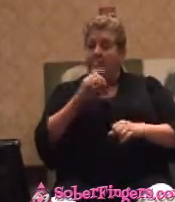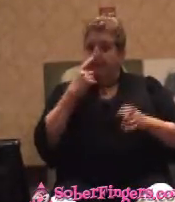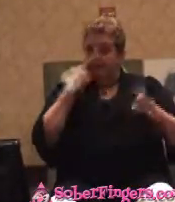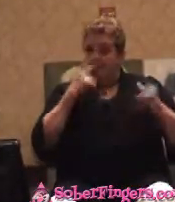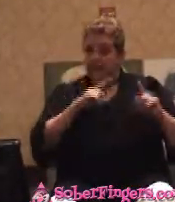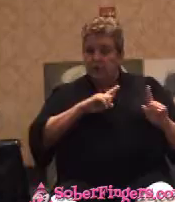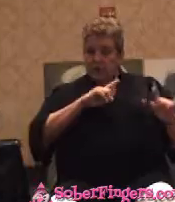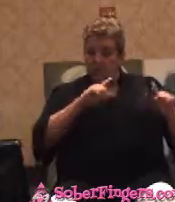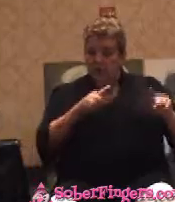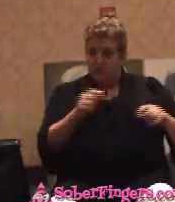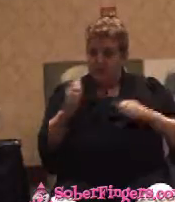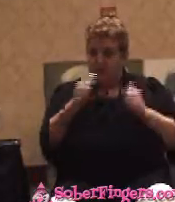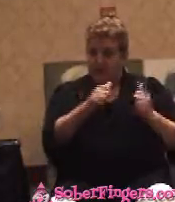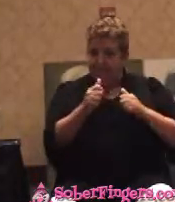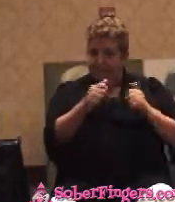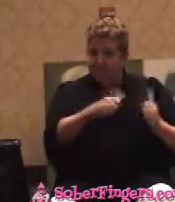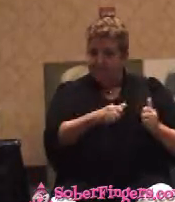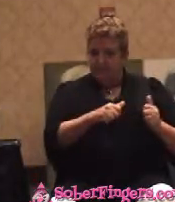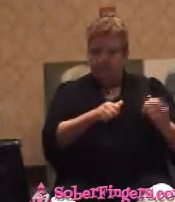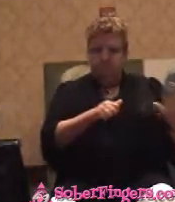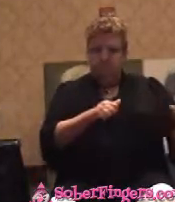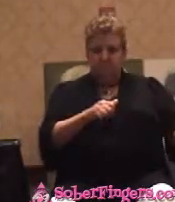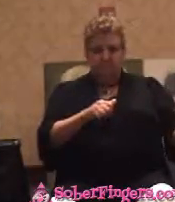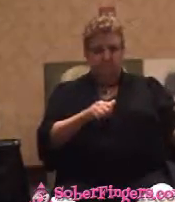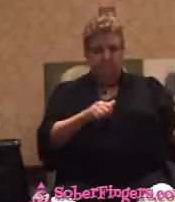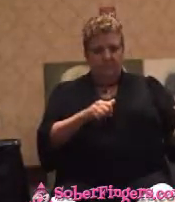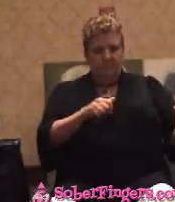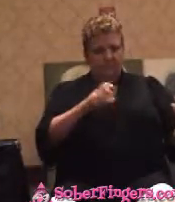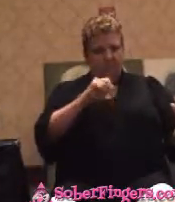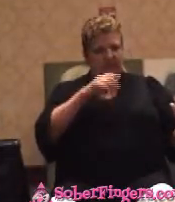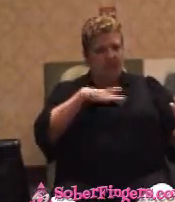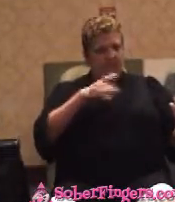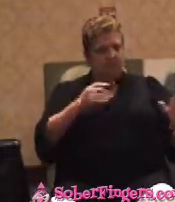I had not been dunked. They were bad about dunking, you know, I was a sprinkler.